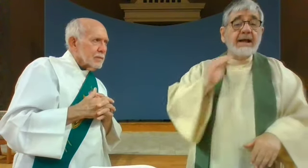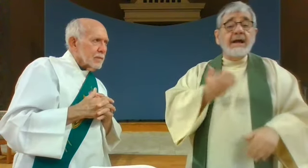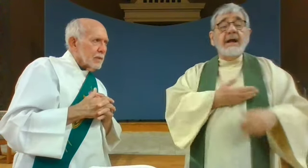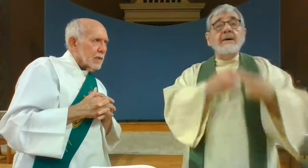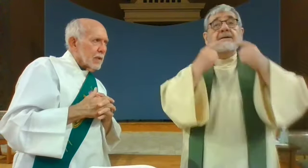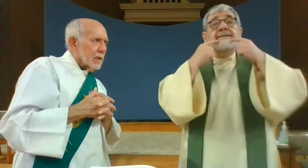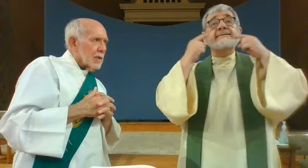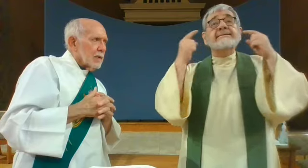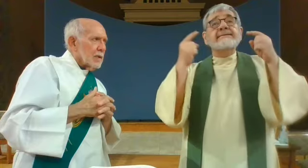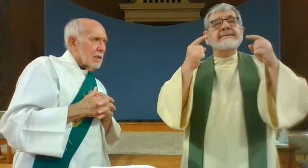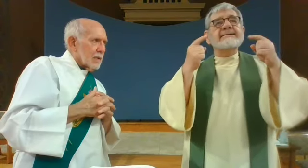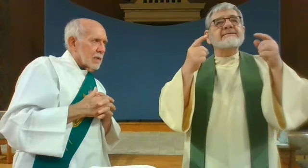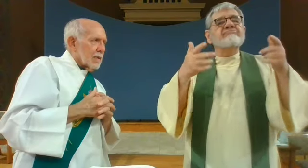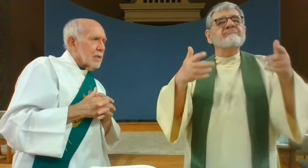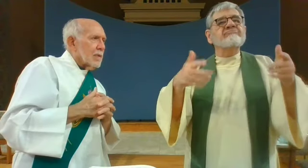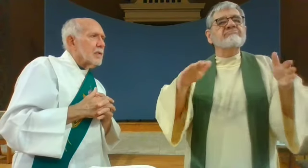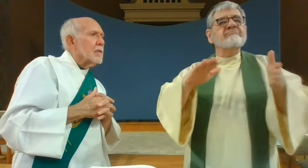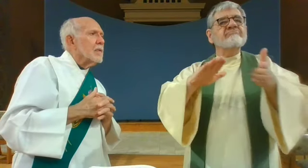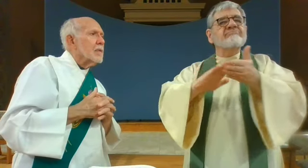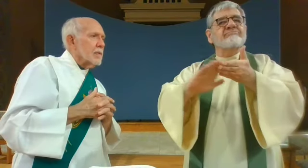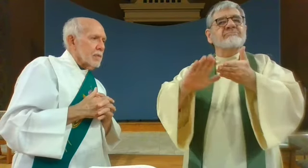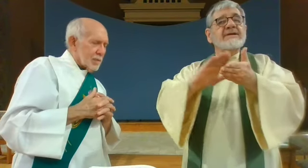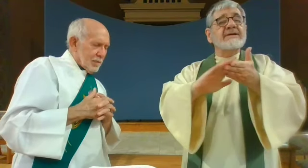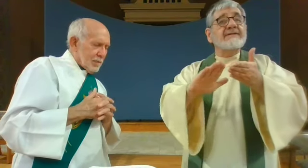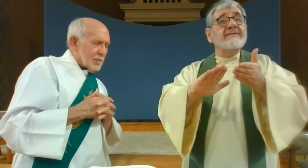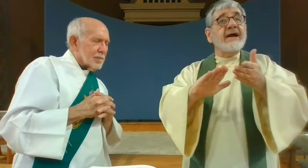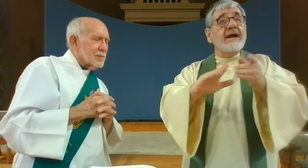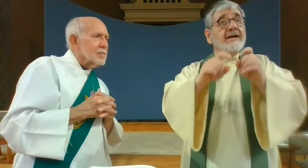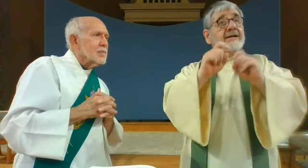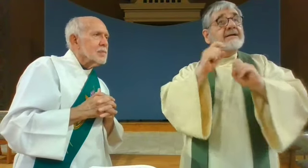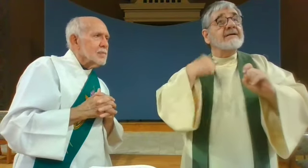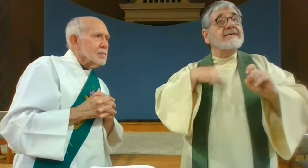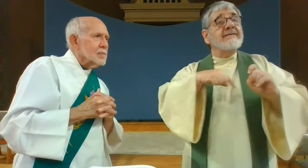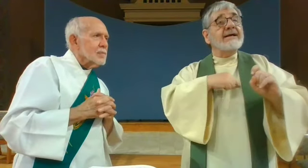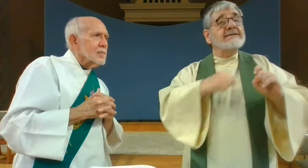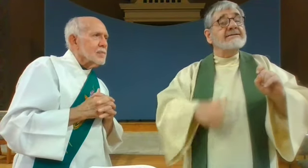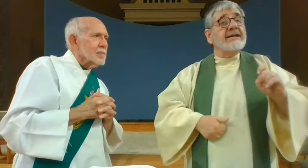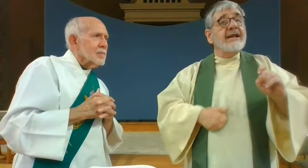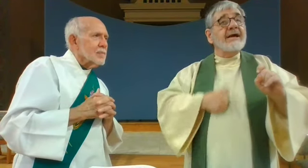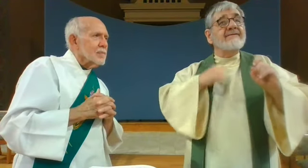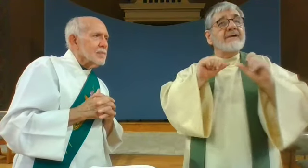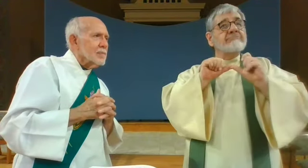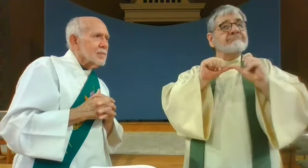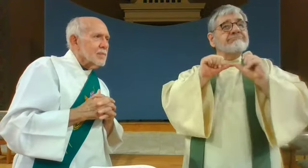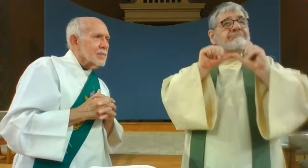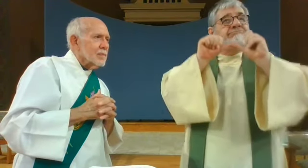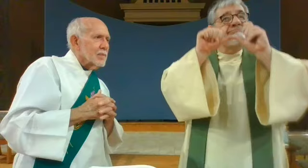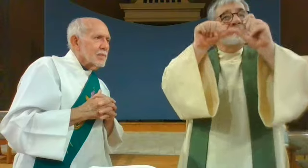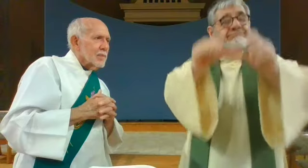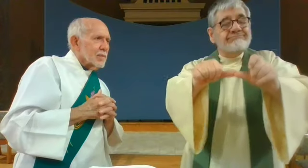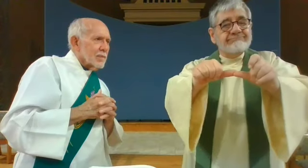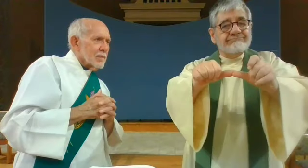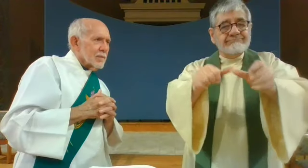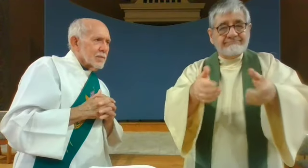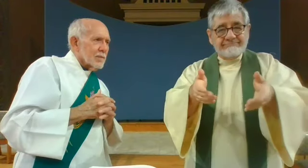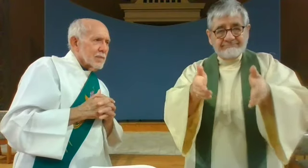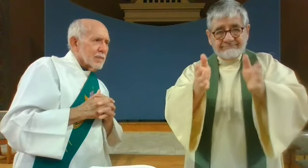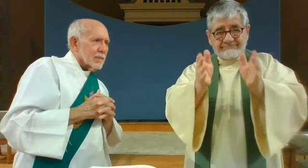us our sins and grant us everlasting life amen